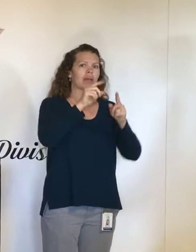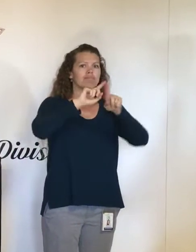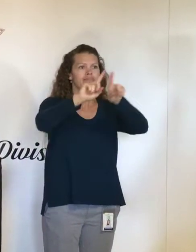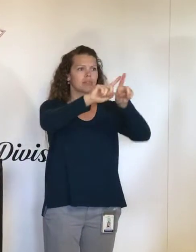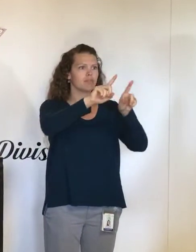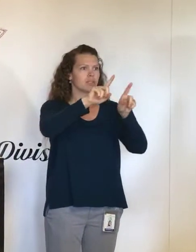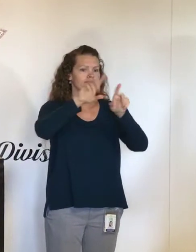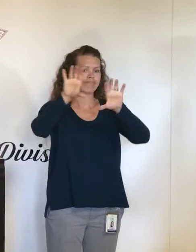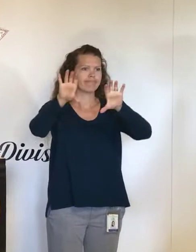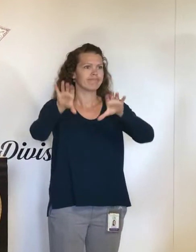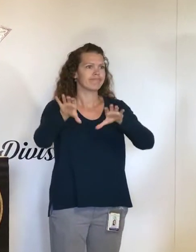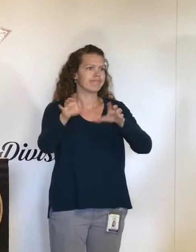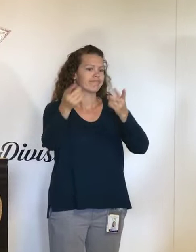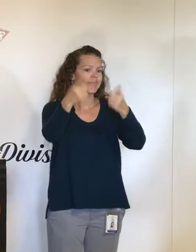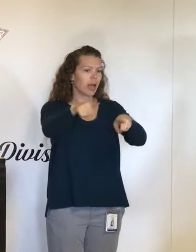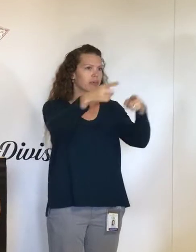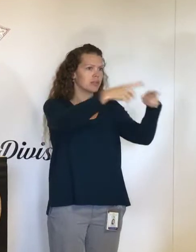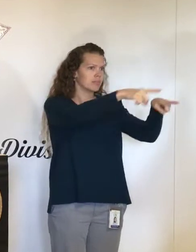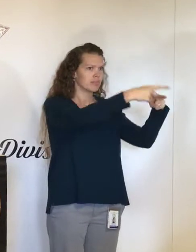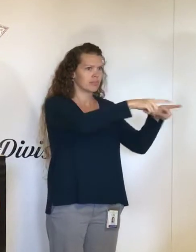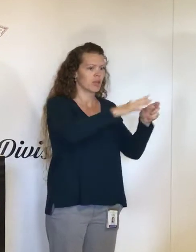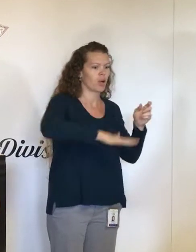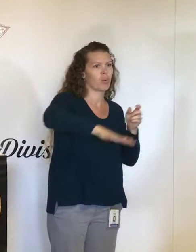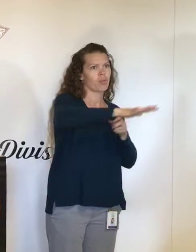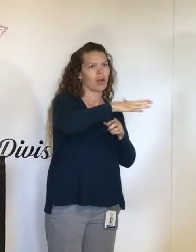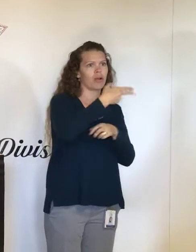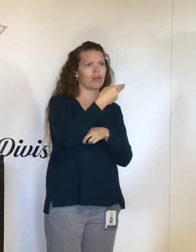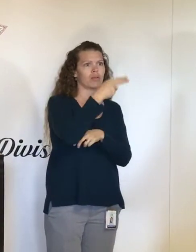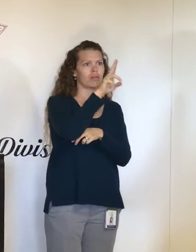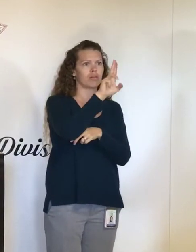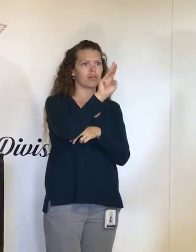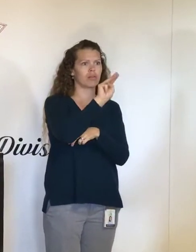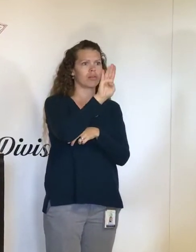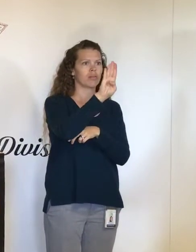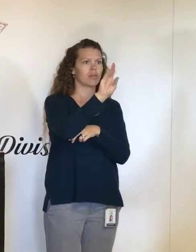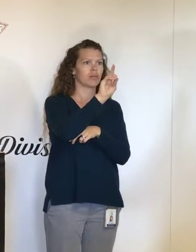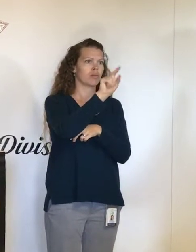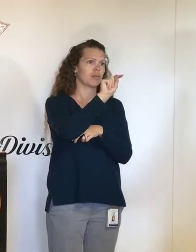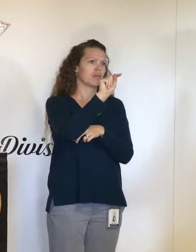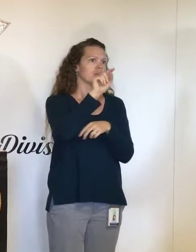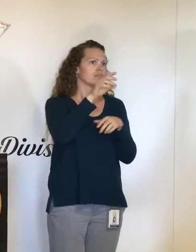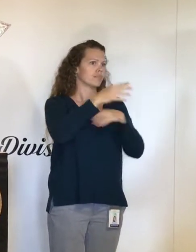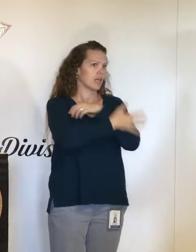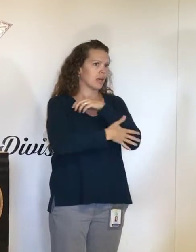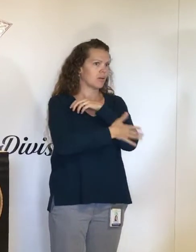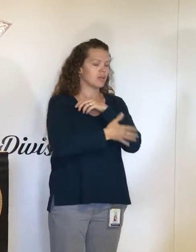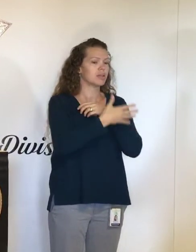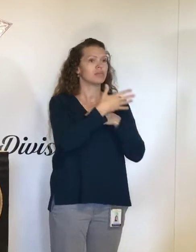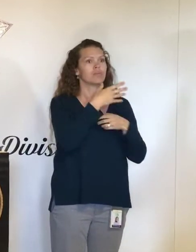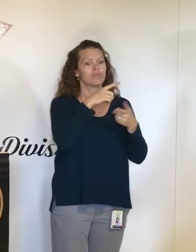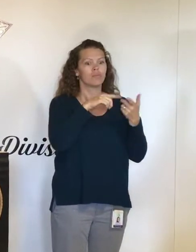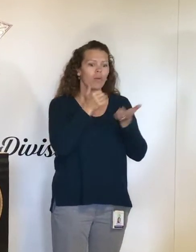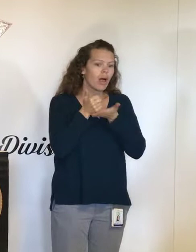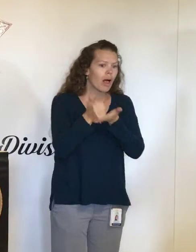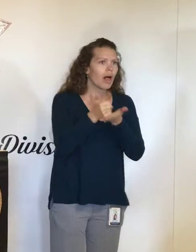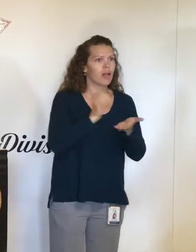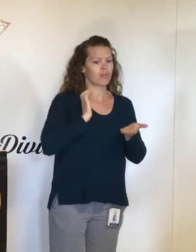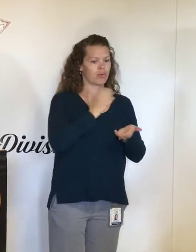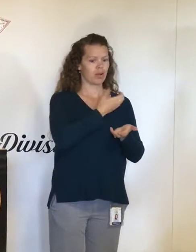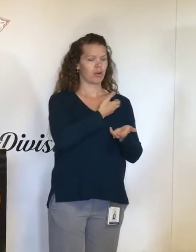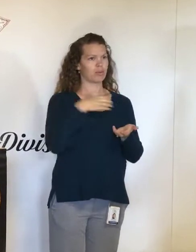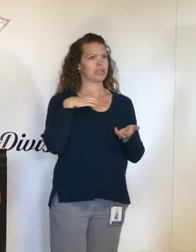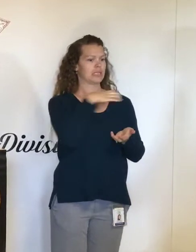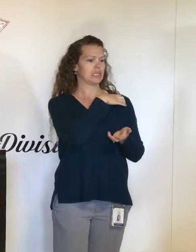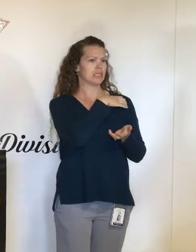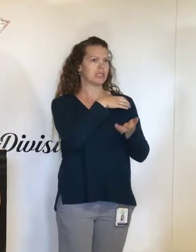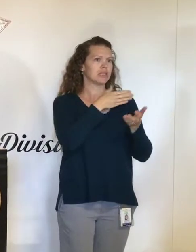agencies and public first responders are doing to help our citizens get through this incident. We have Sheriff